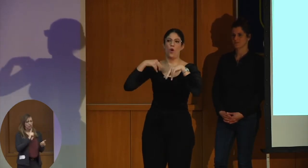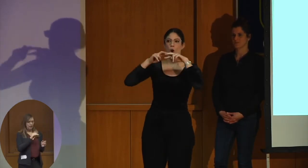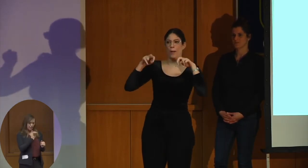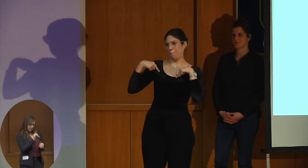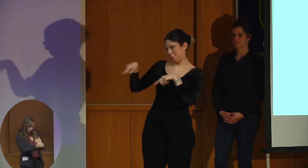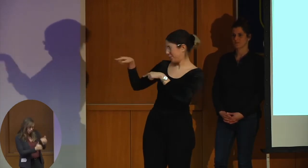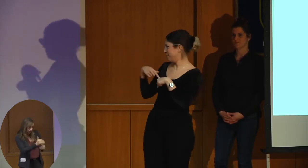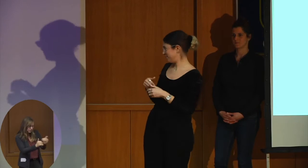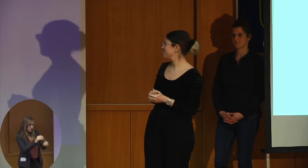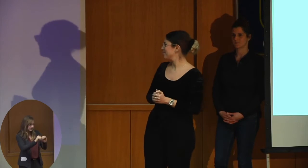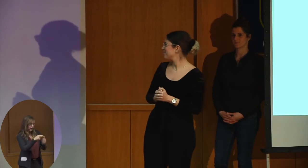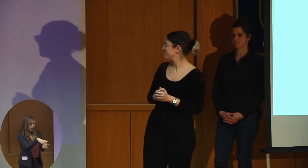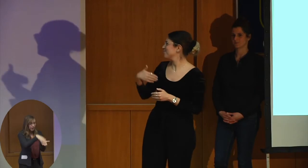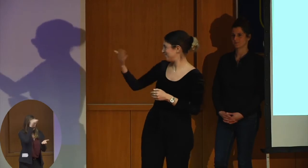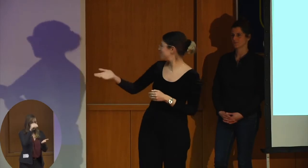or acquiring those signs.